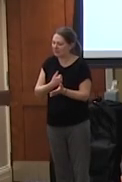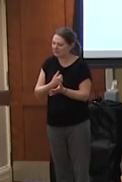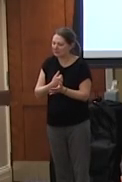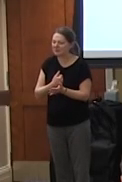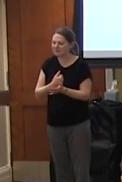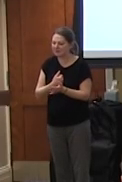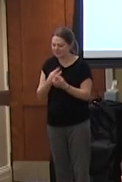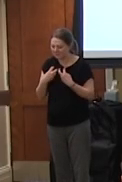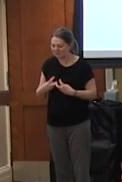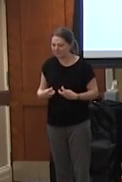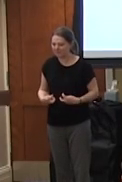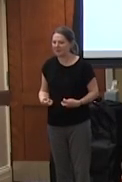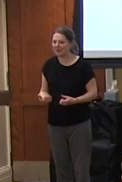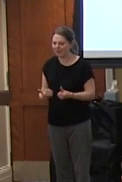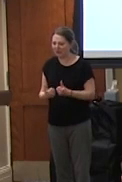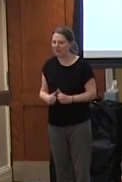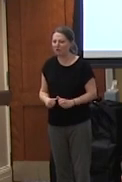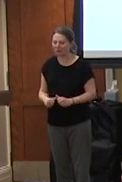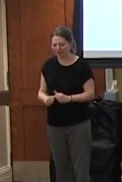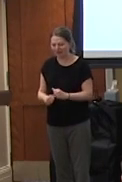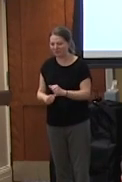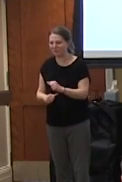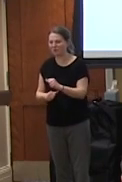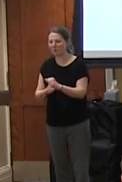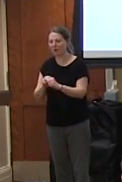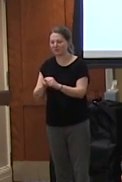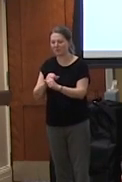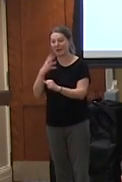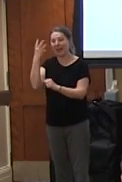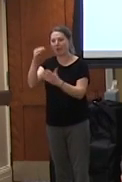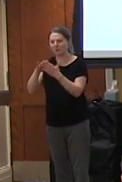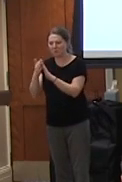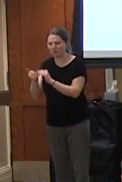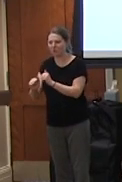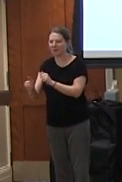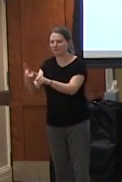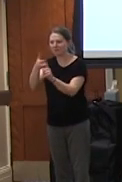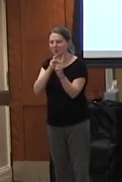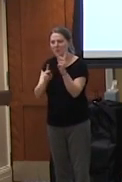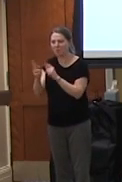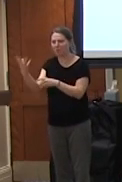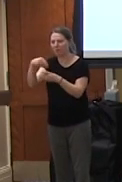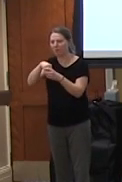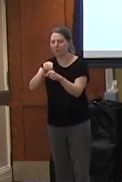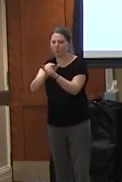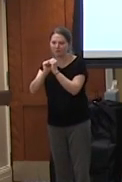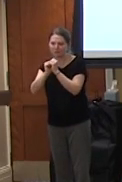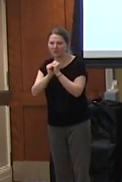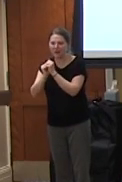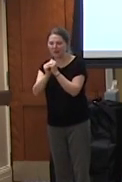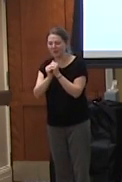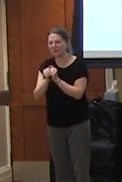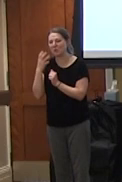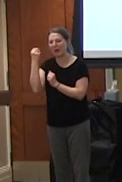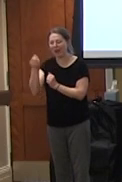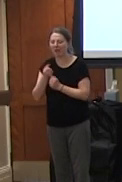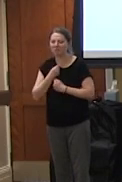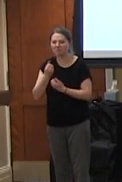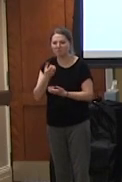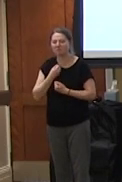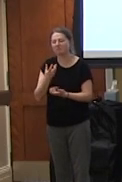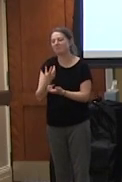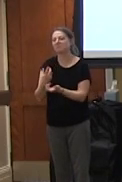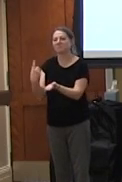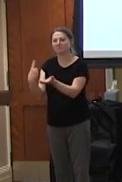and actually try to get those parties together i actually do think people can come together and talk because we really talked about the issue